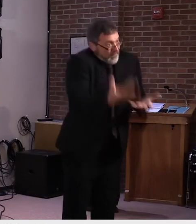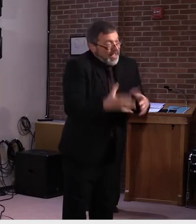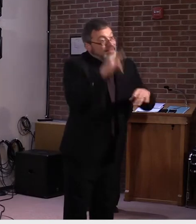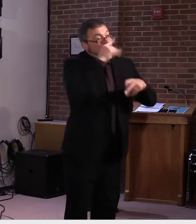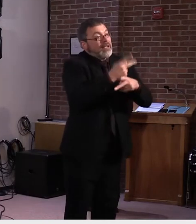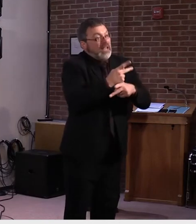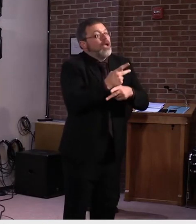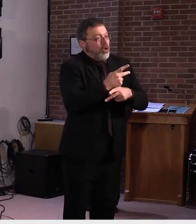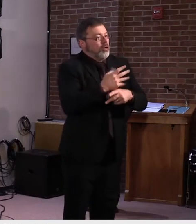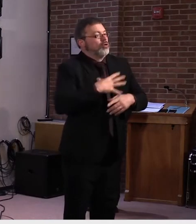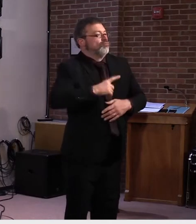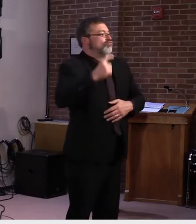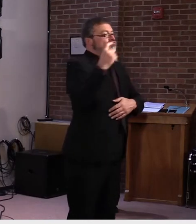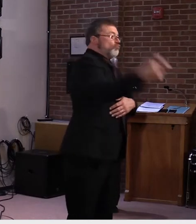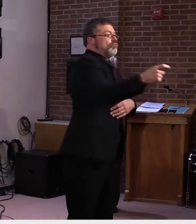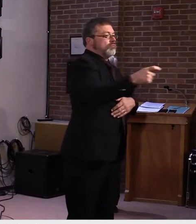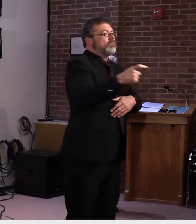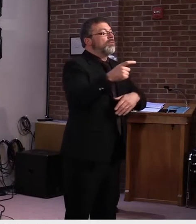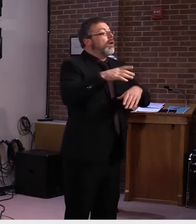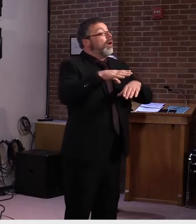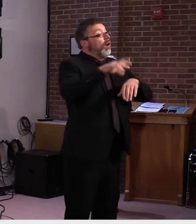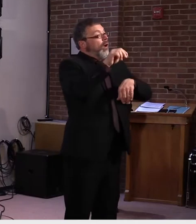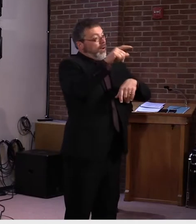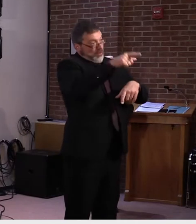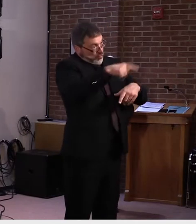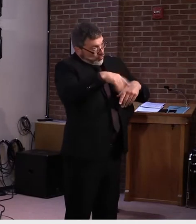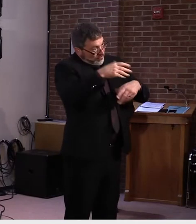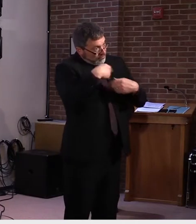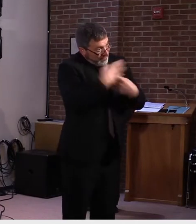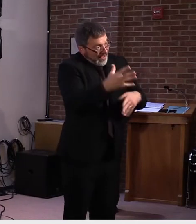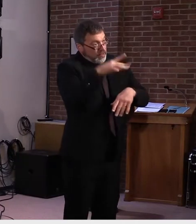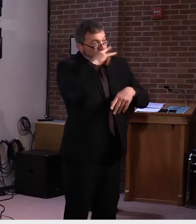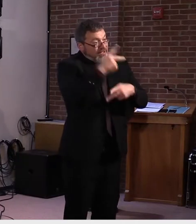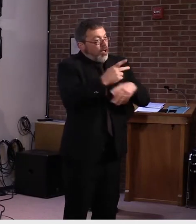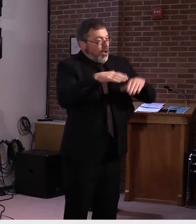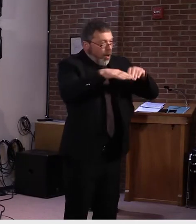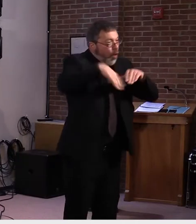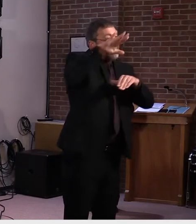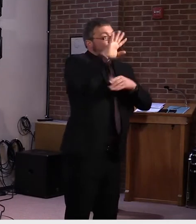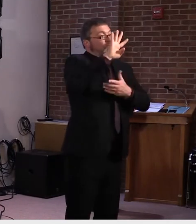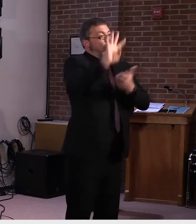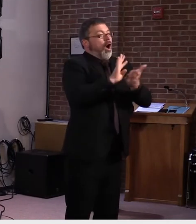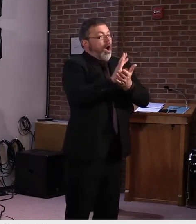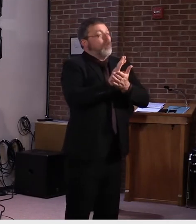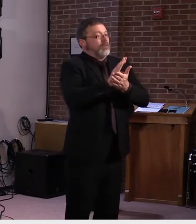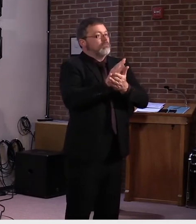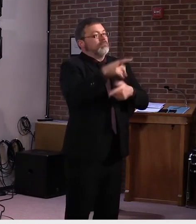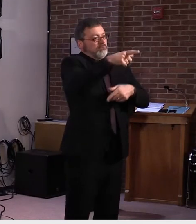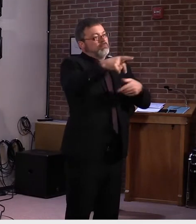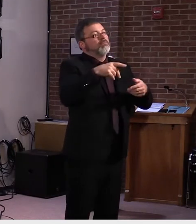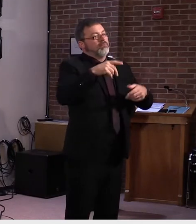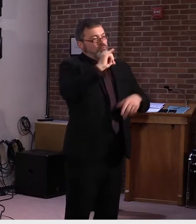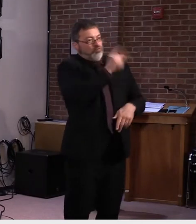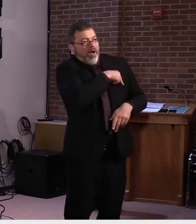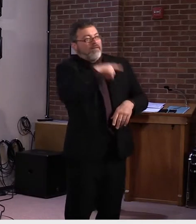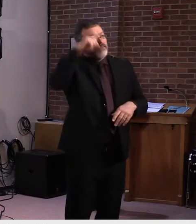will add about 3,000 spots to help parents who are navigating different school schedules for in-person learning.